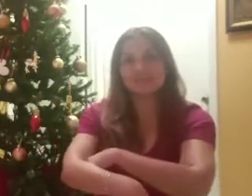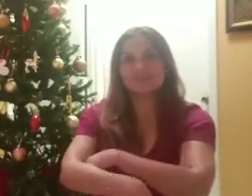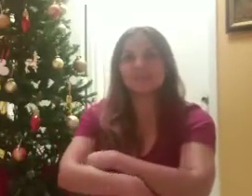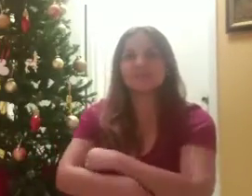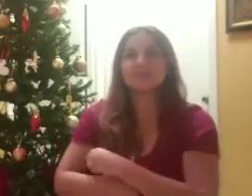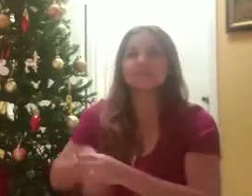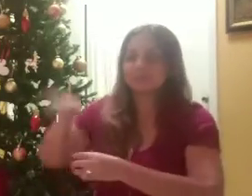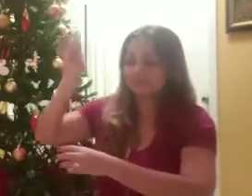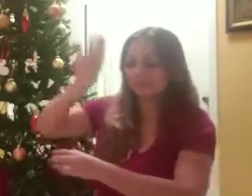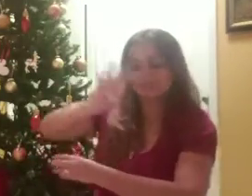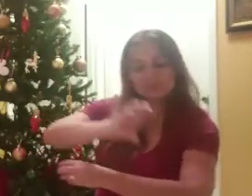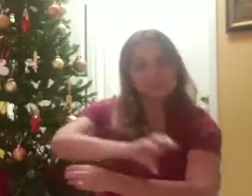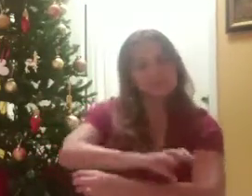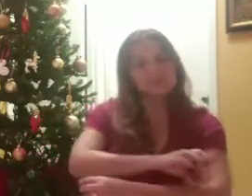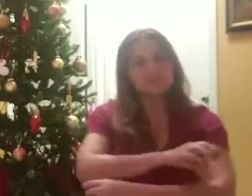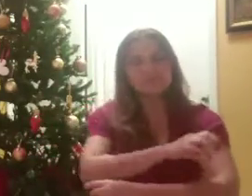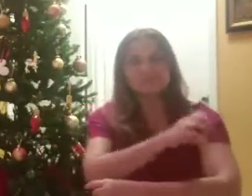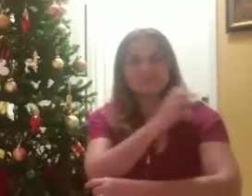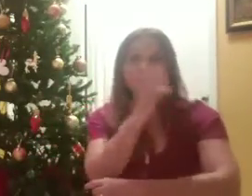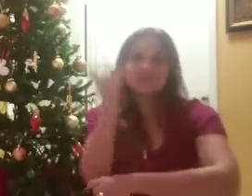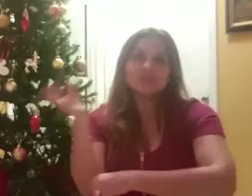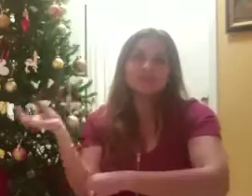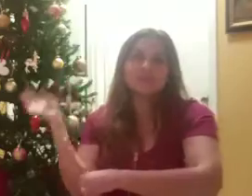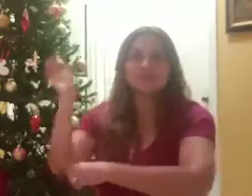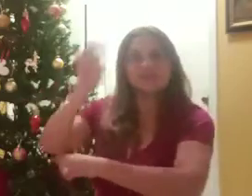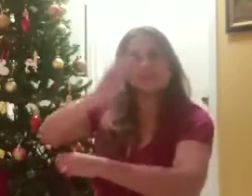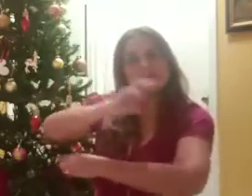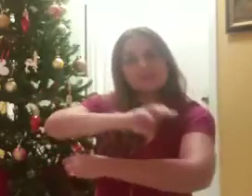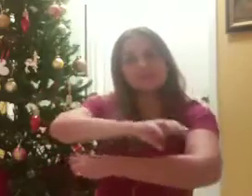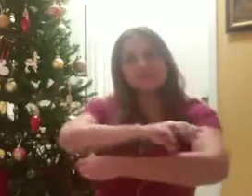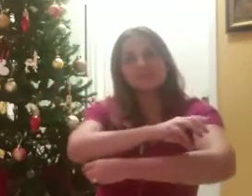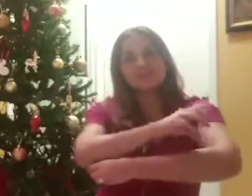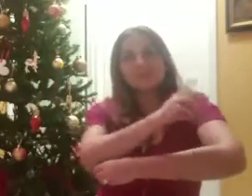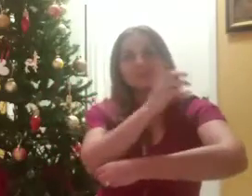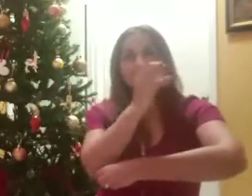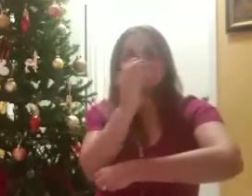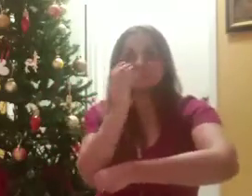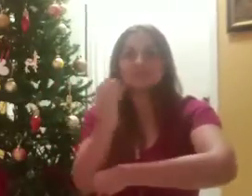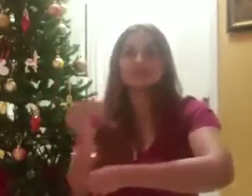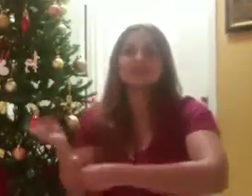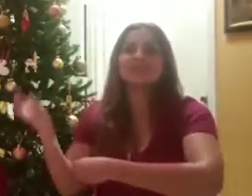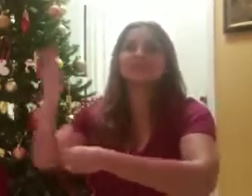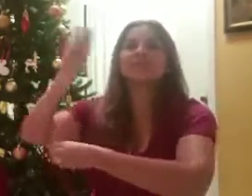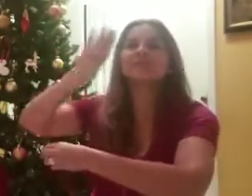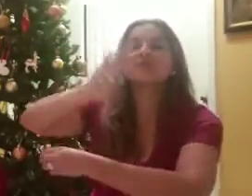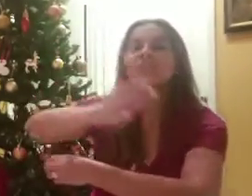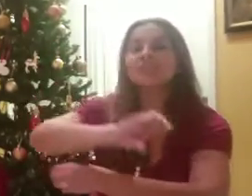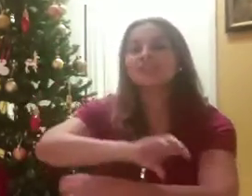Noel, Noel, Noel,